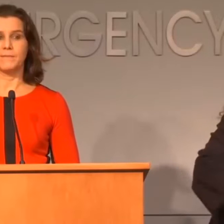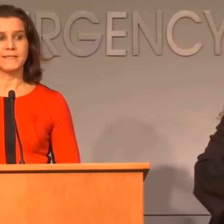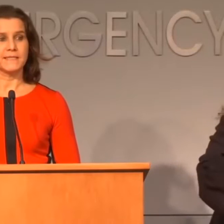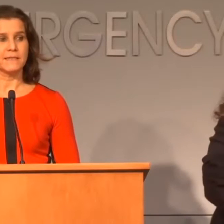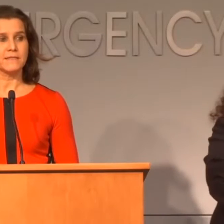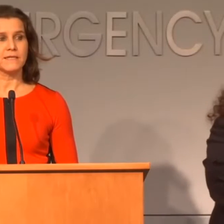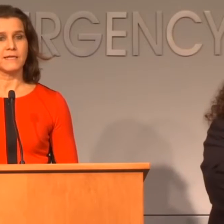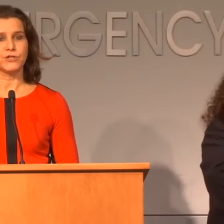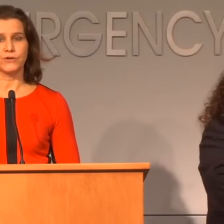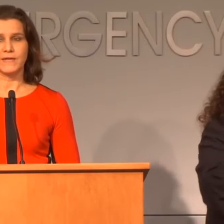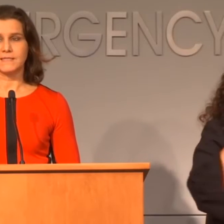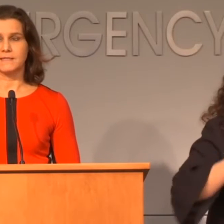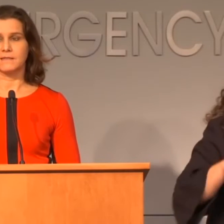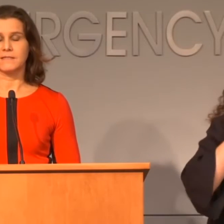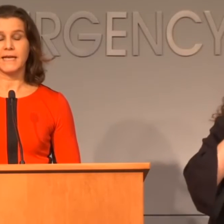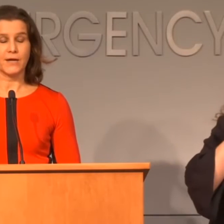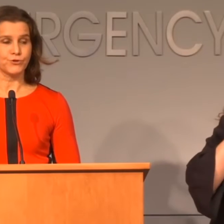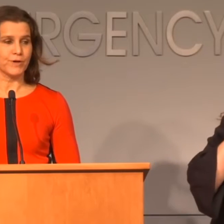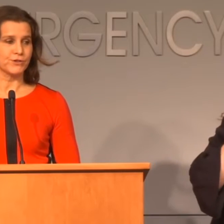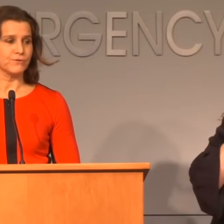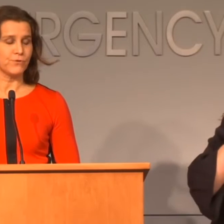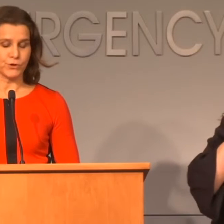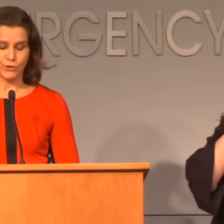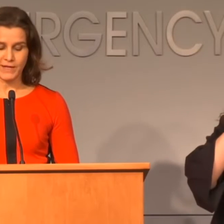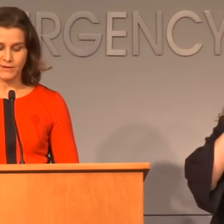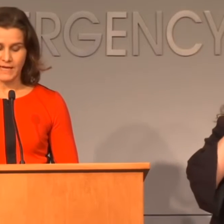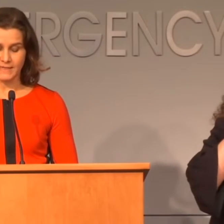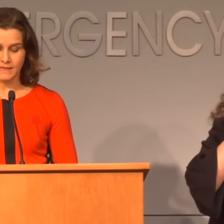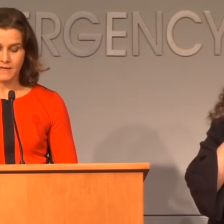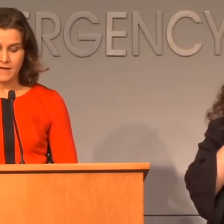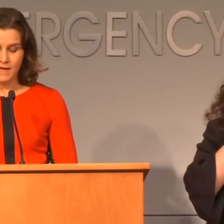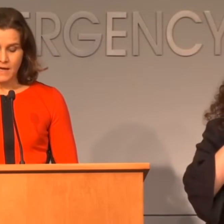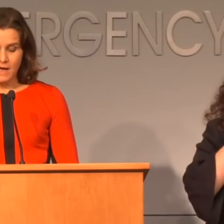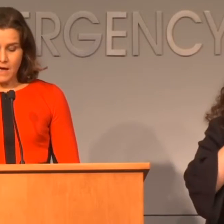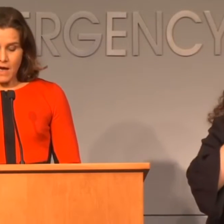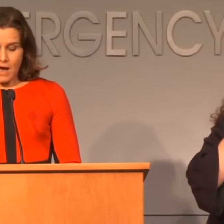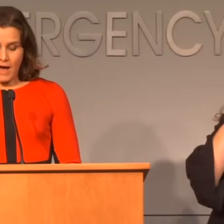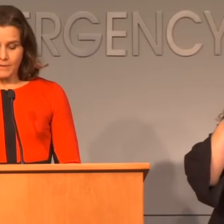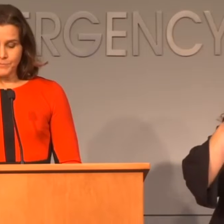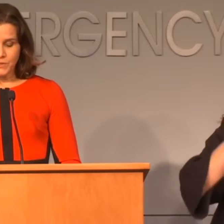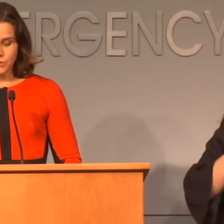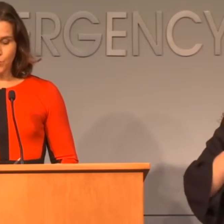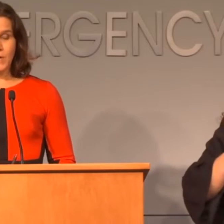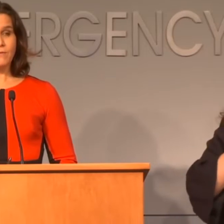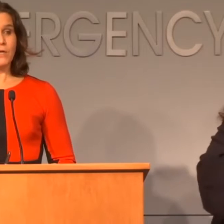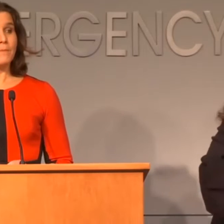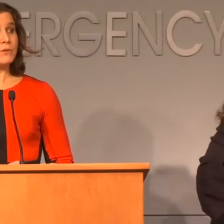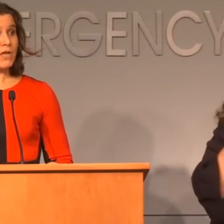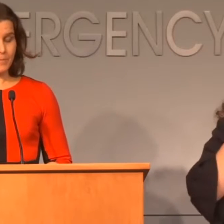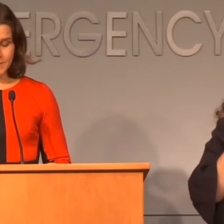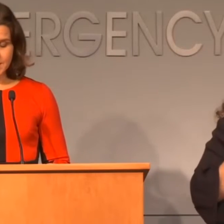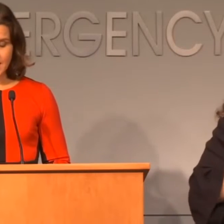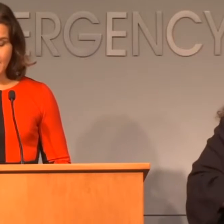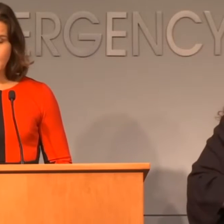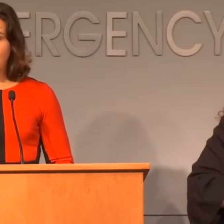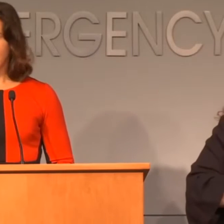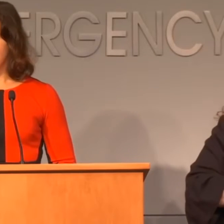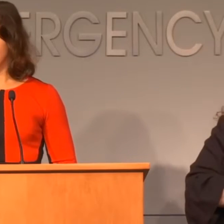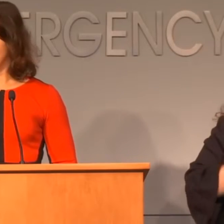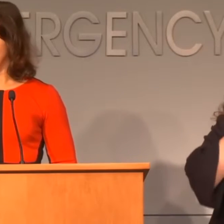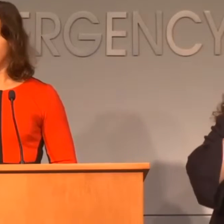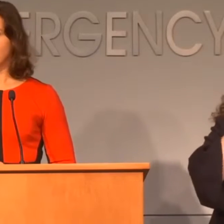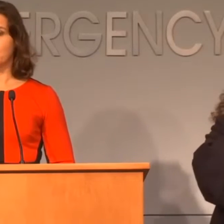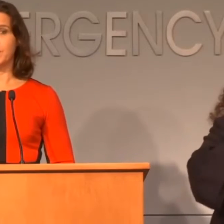As said, I'm Betsy Tilson. I serve as the State Health Director for North Carolina. So we'll cover a couple of topics today,